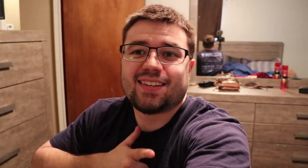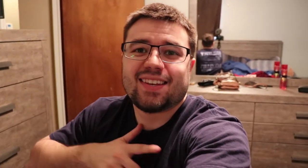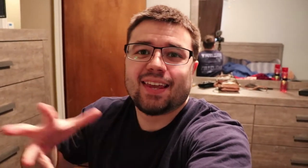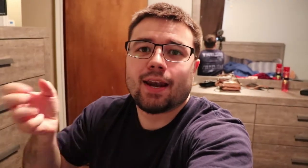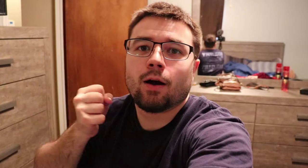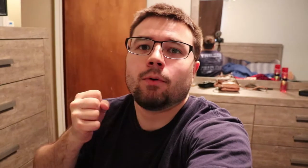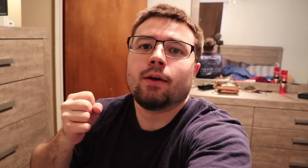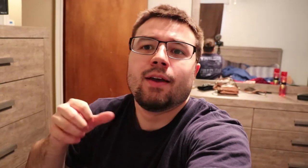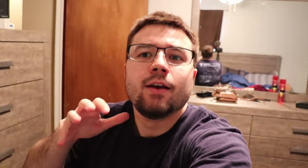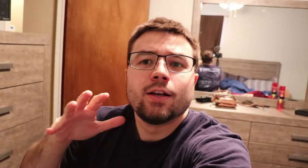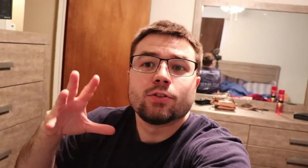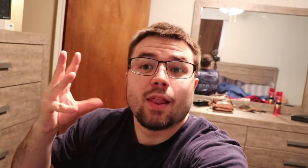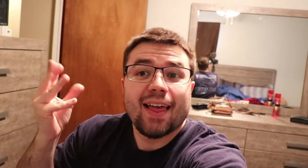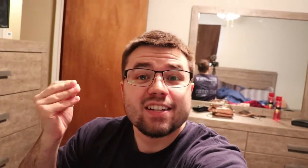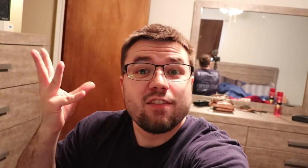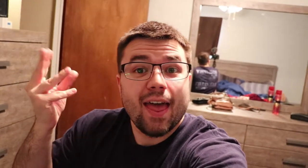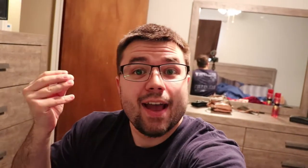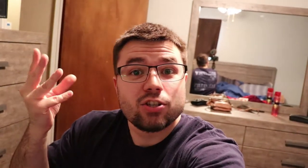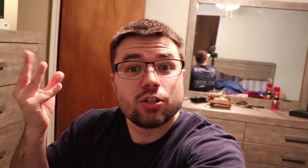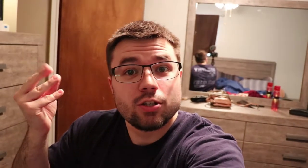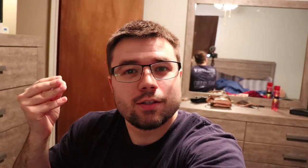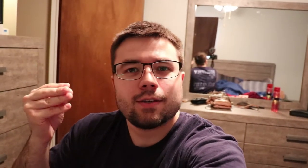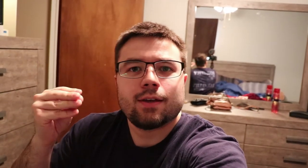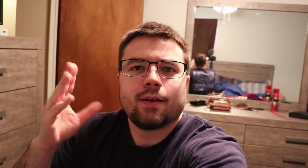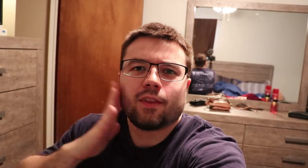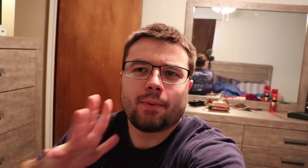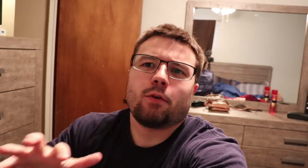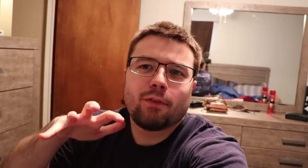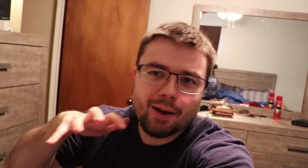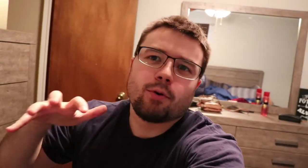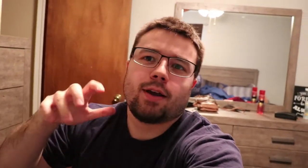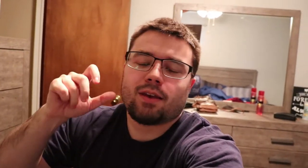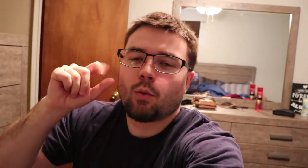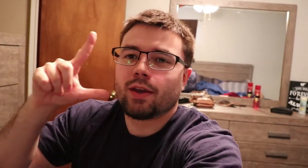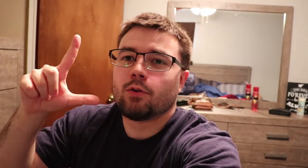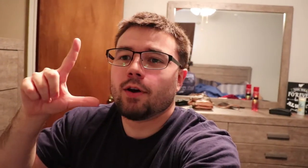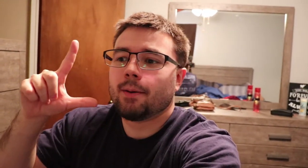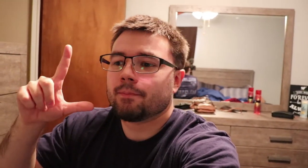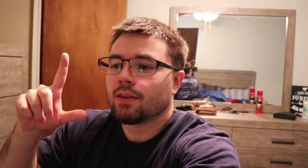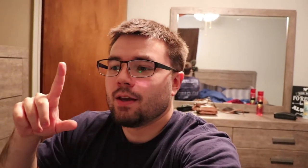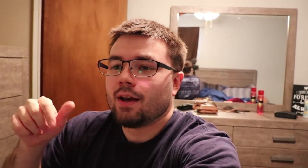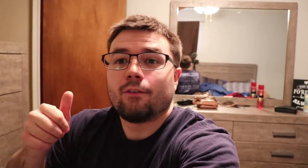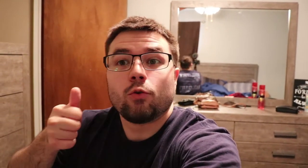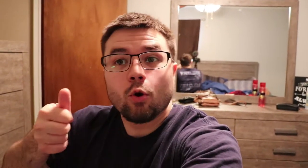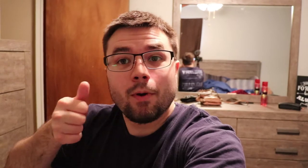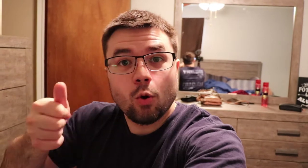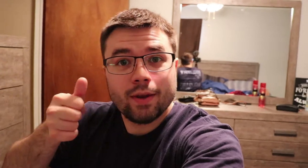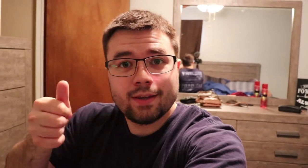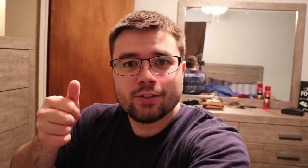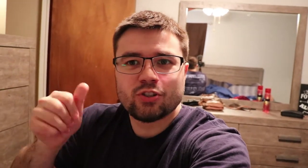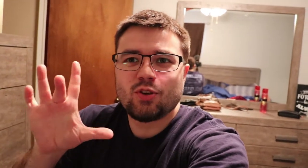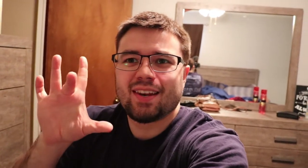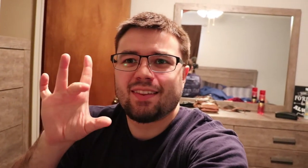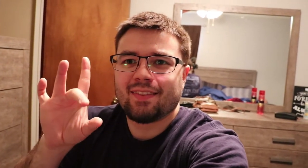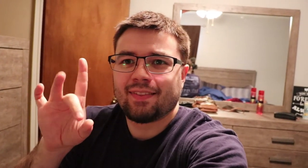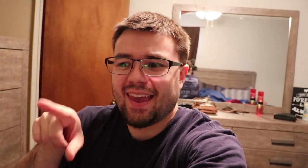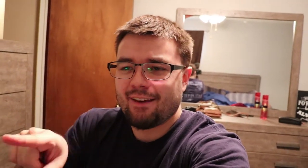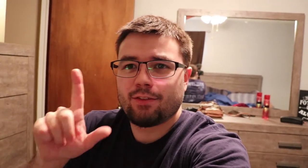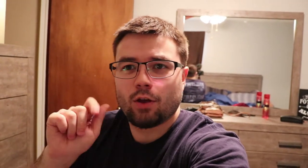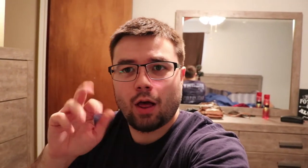lazy to get it out but it's a light flash the bed will vibrate and that'll wake you up the doorbell rings you can they have the